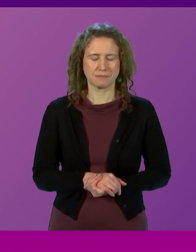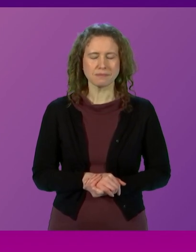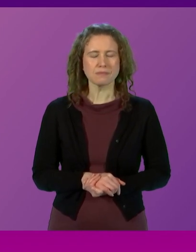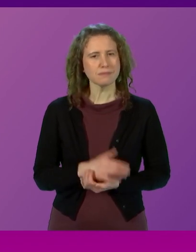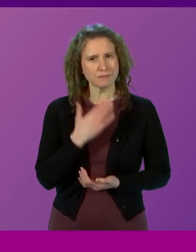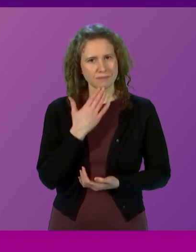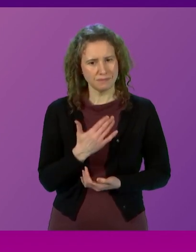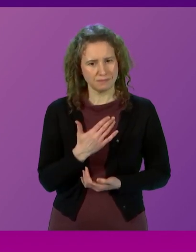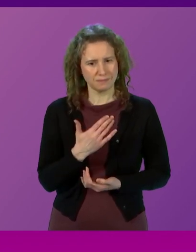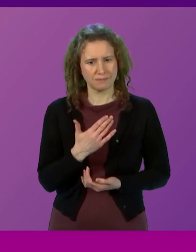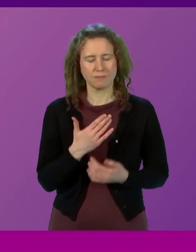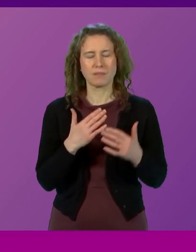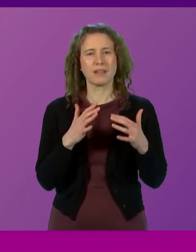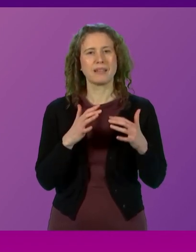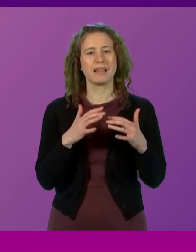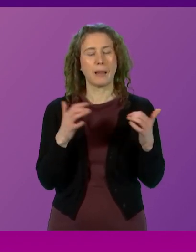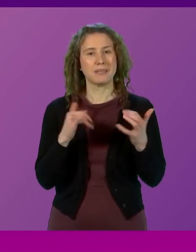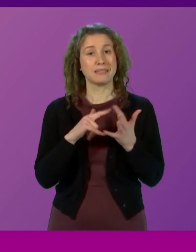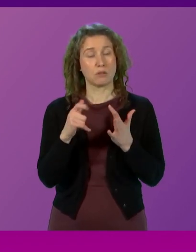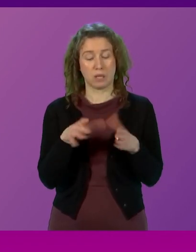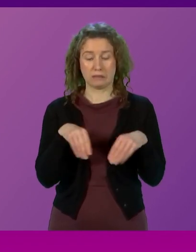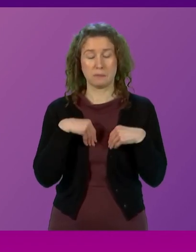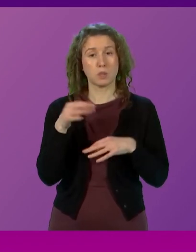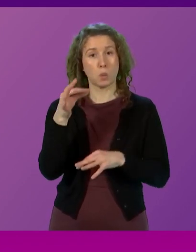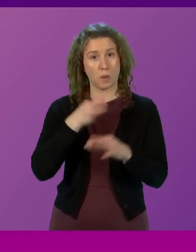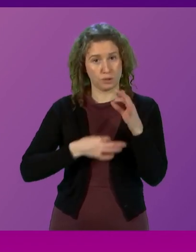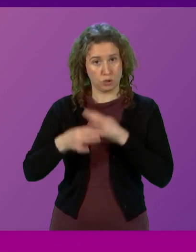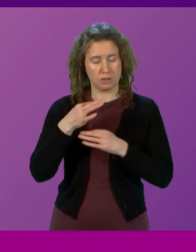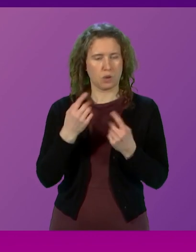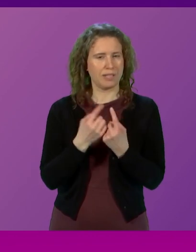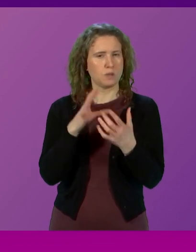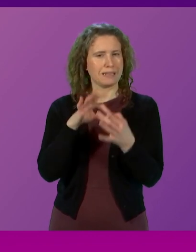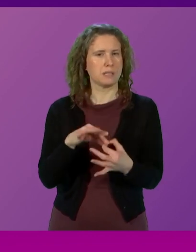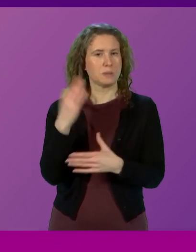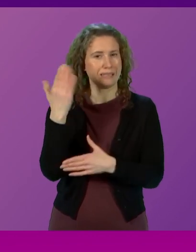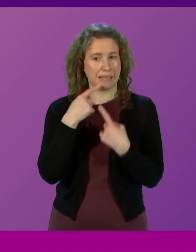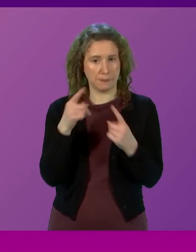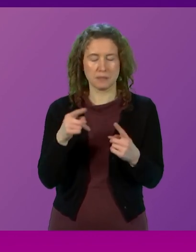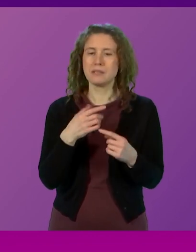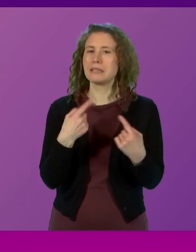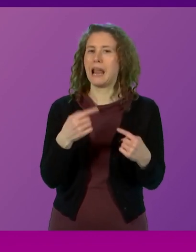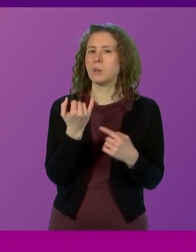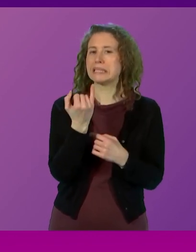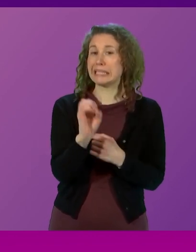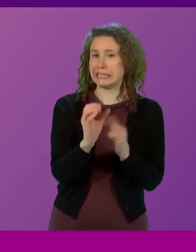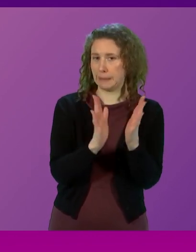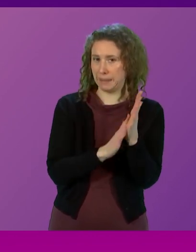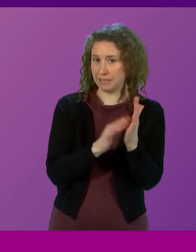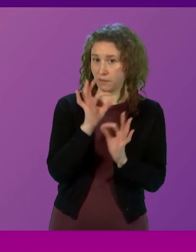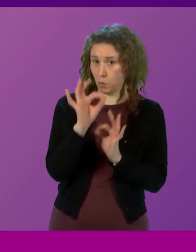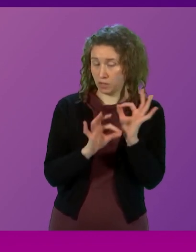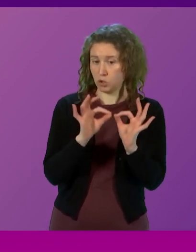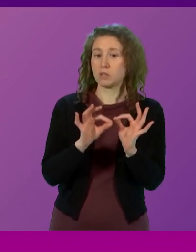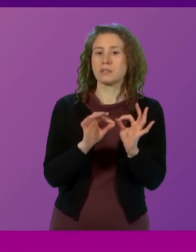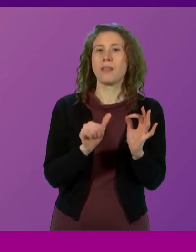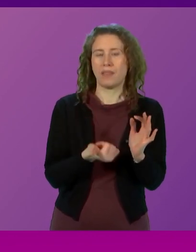The Cabinet Secretary will now take questions on the issues raised in his statement. I intend to allow around 60 minutes for questions, after which we'll move